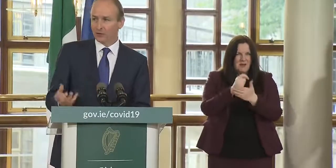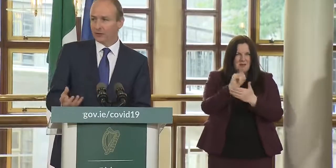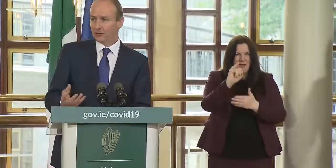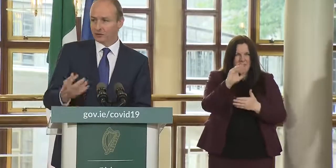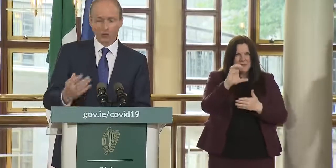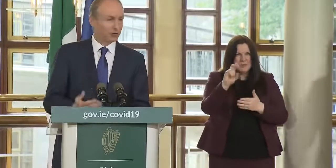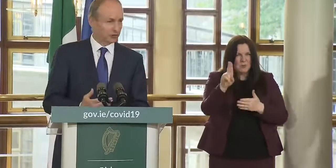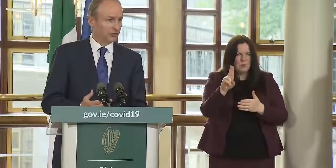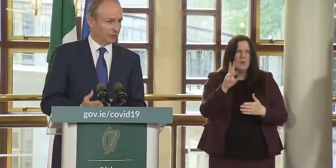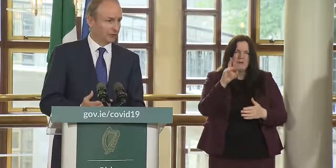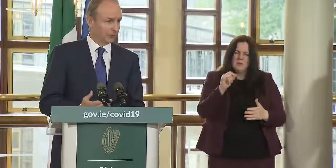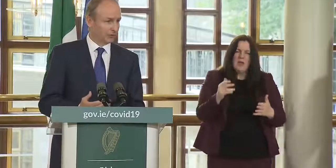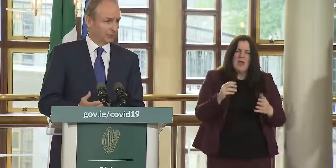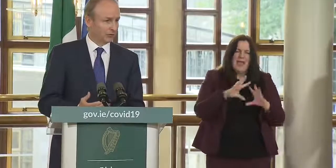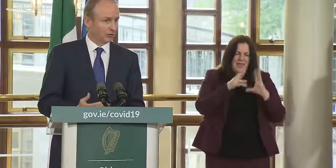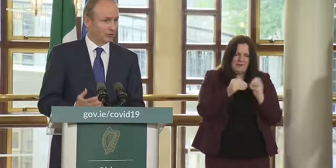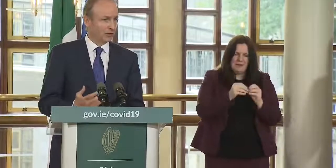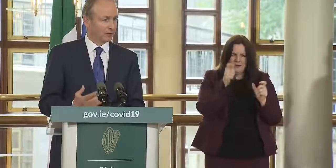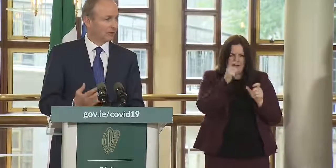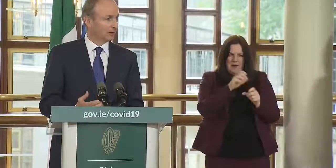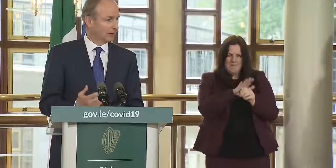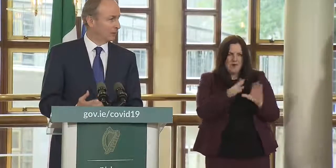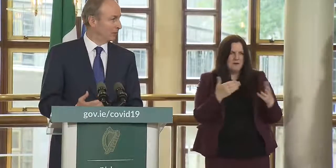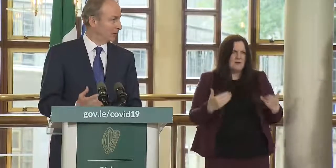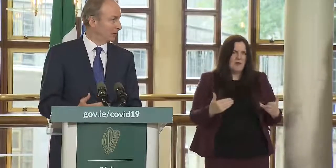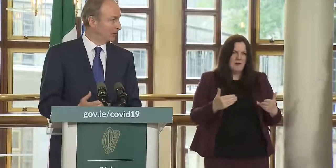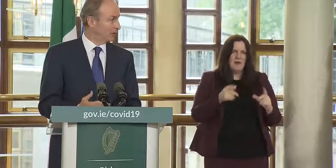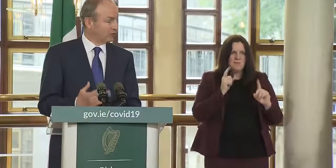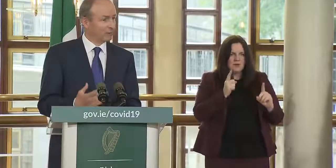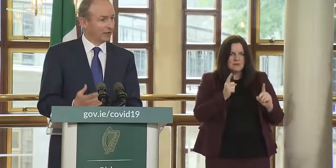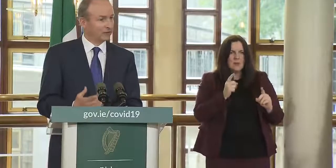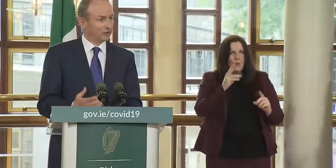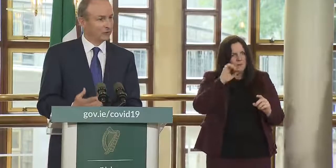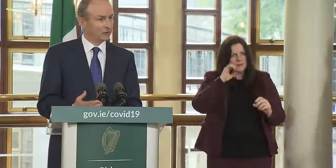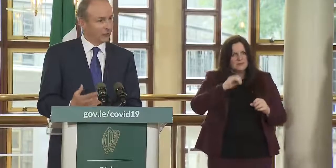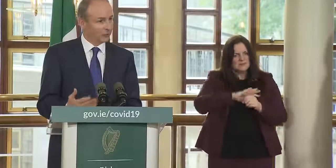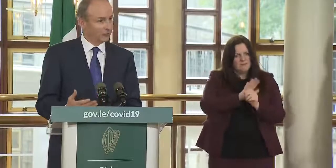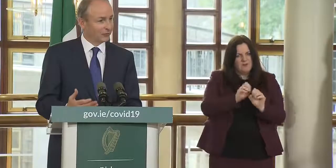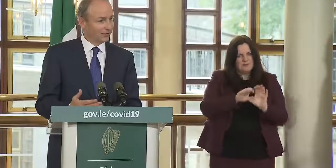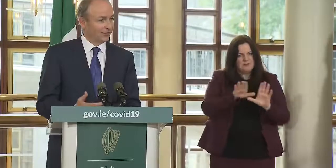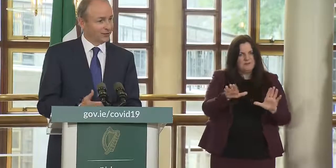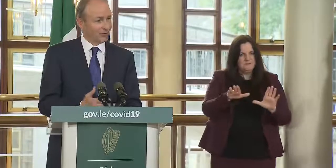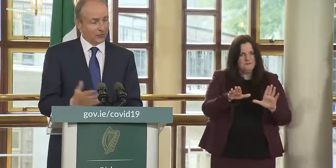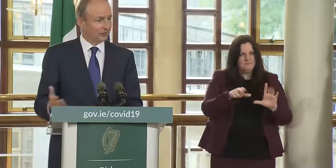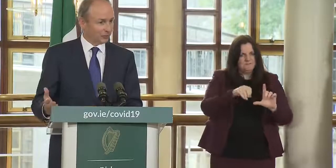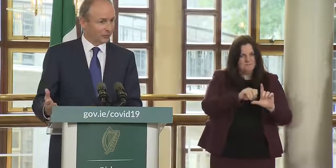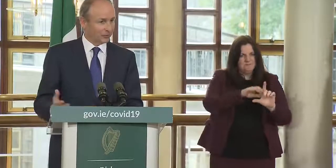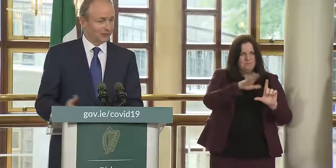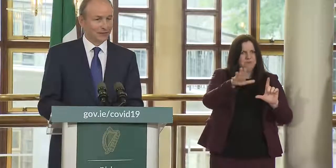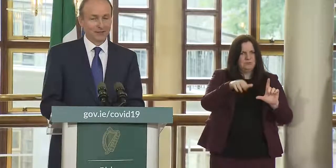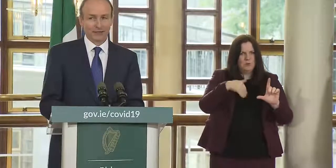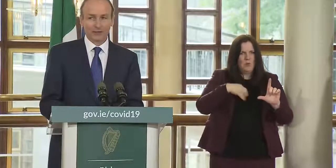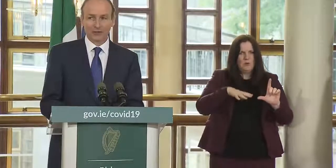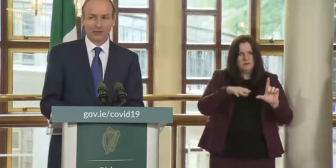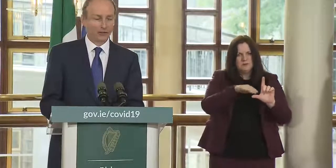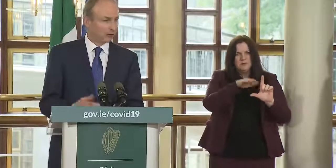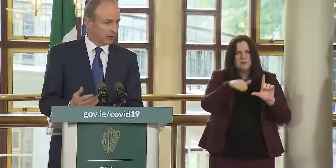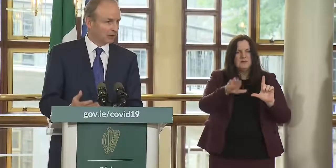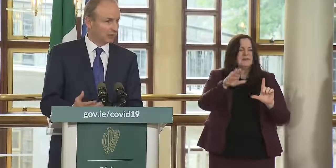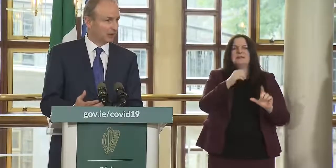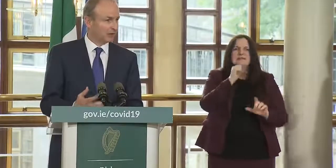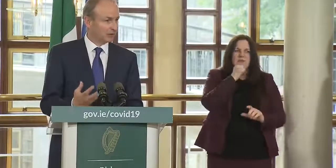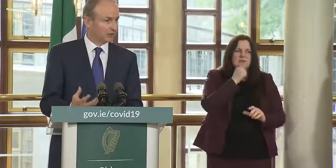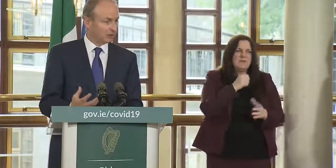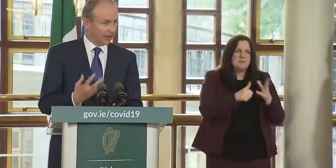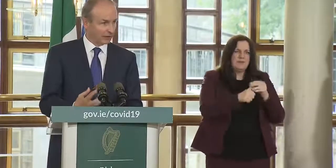all of the advice is cautious about this to try and keep it suppressed because the implications are serious across the board particularly in